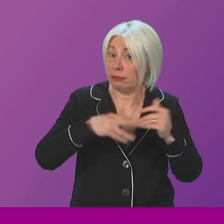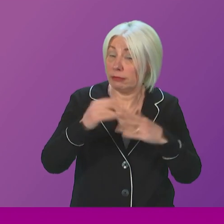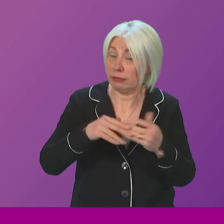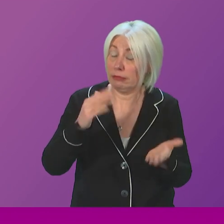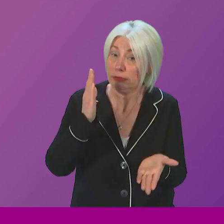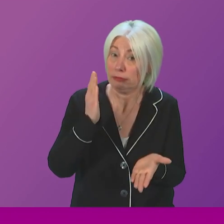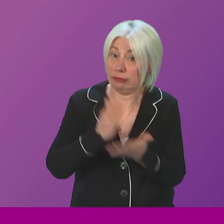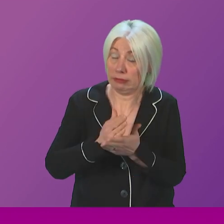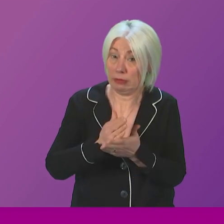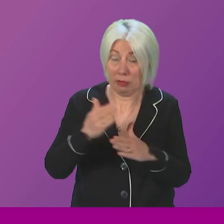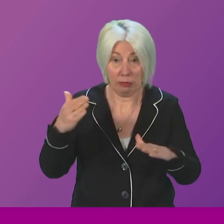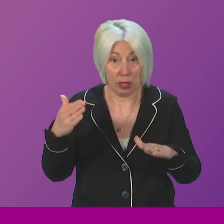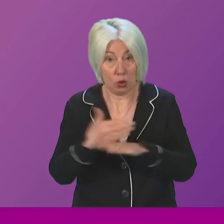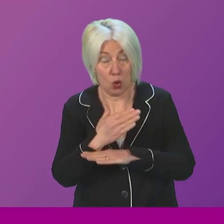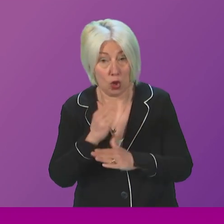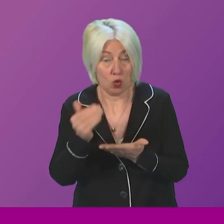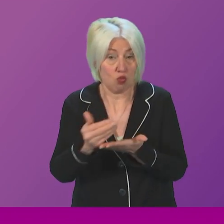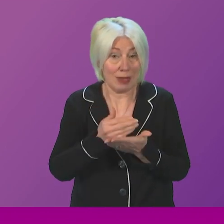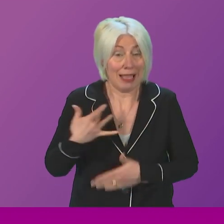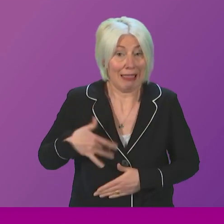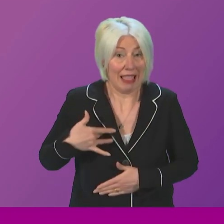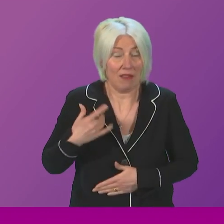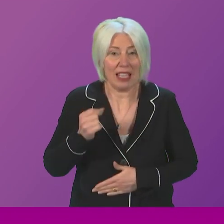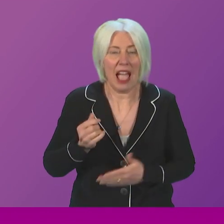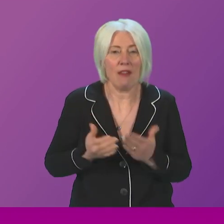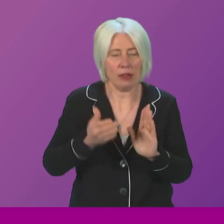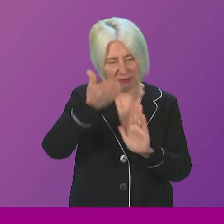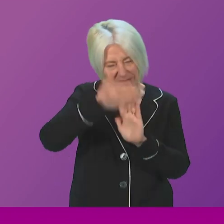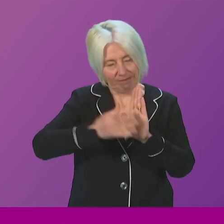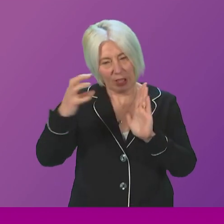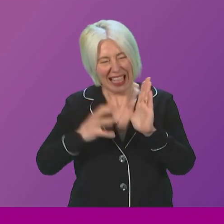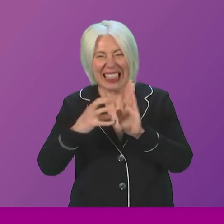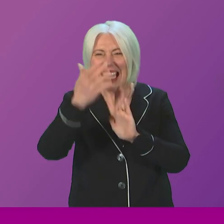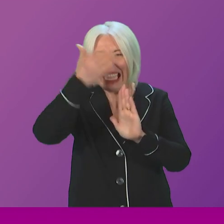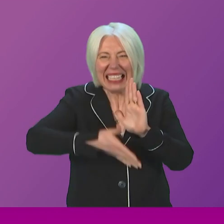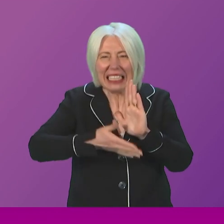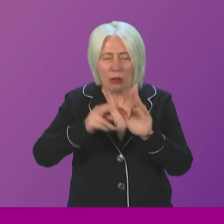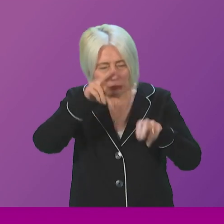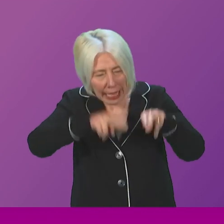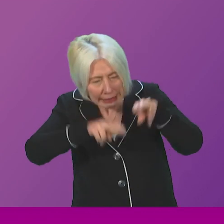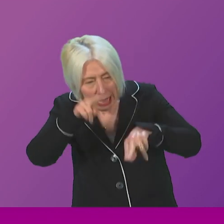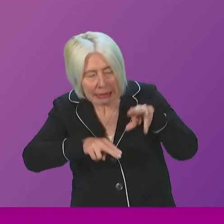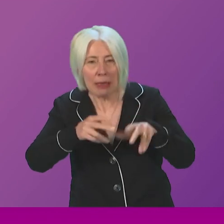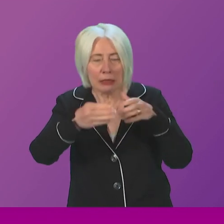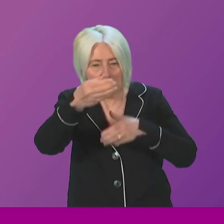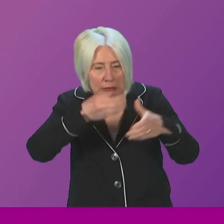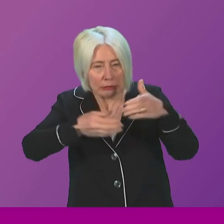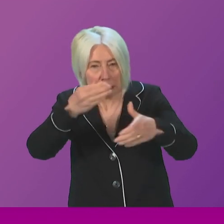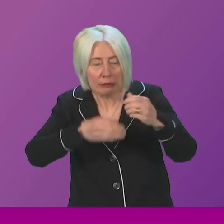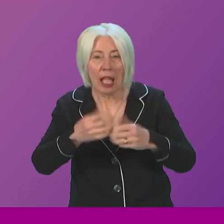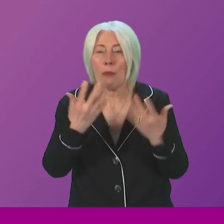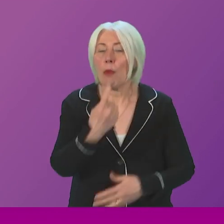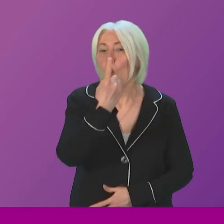we are acting decisively to protect lives through a programme of cladding assessment and remediation. The current programme includes 105